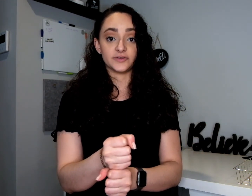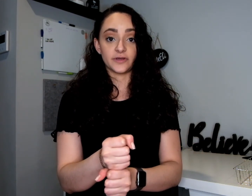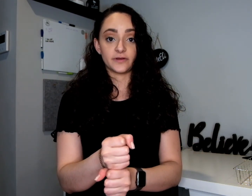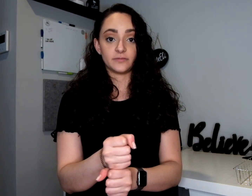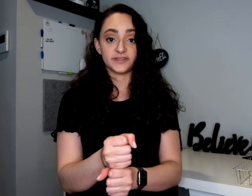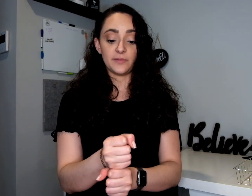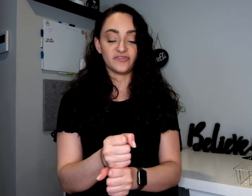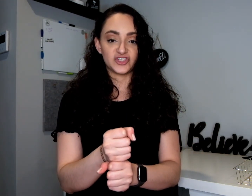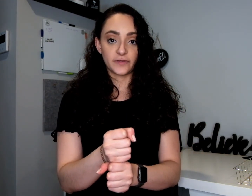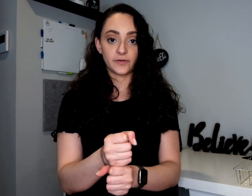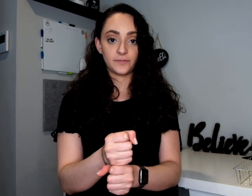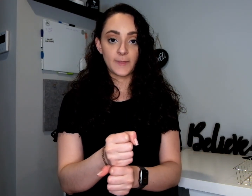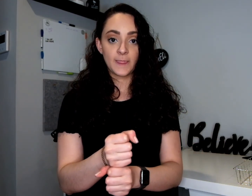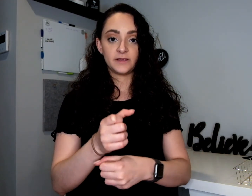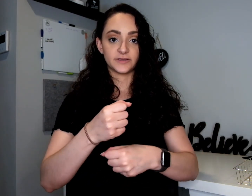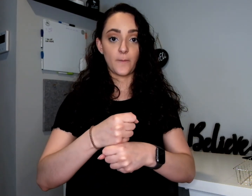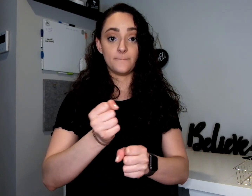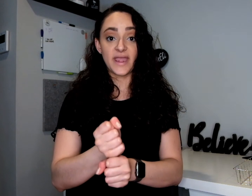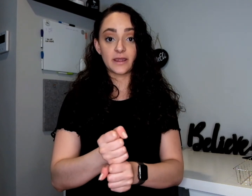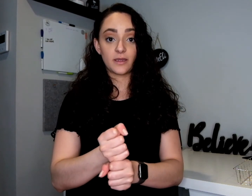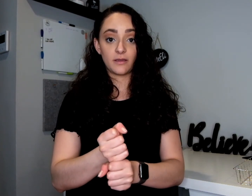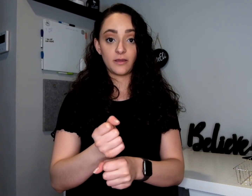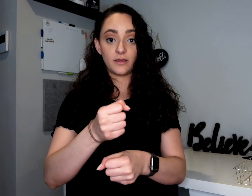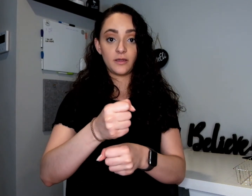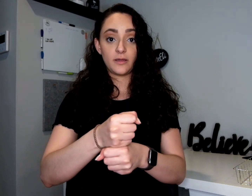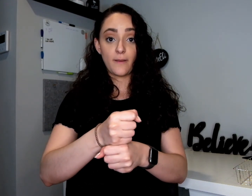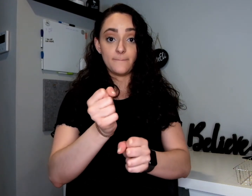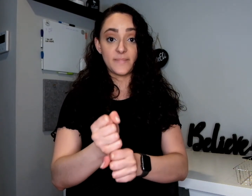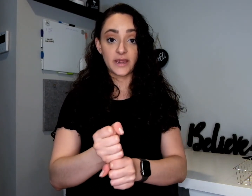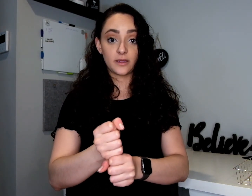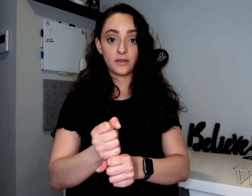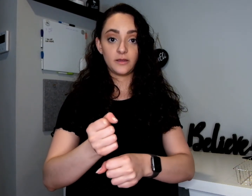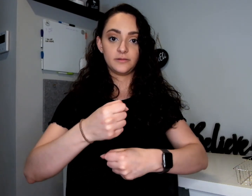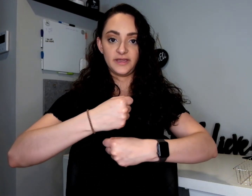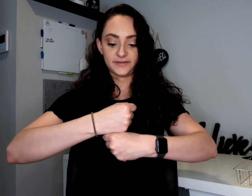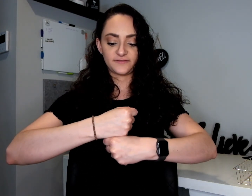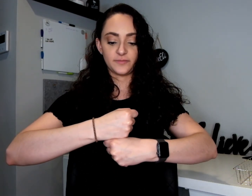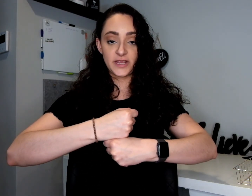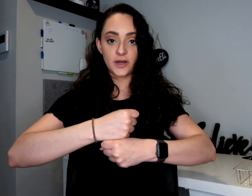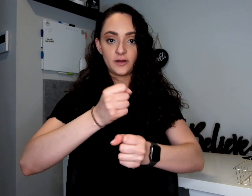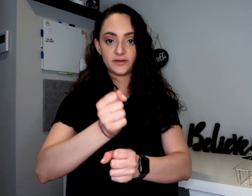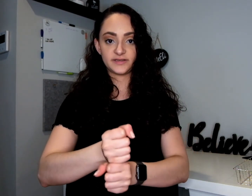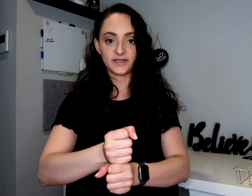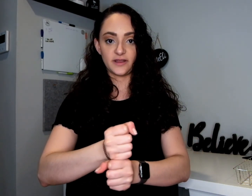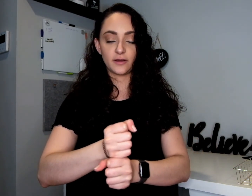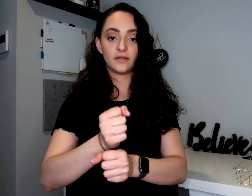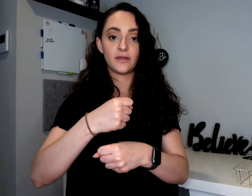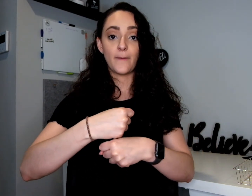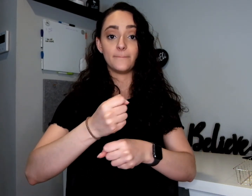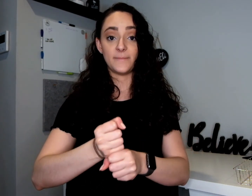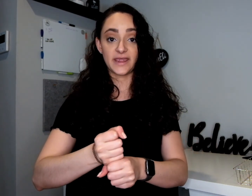each other. On top of each other. So make. Make. Make. It's from here to here. Make.